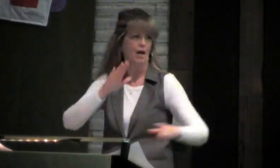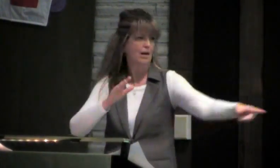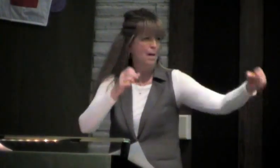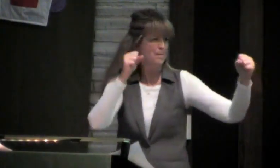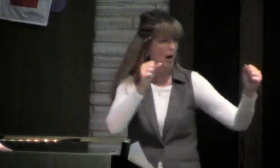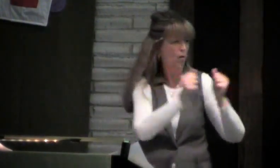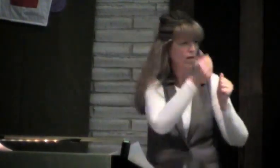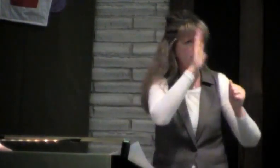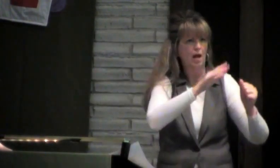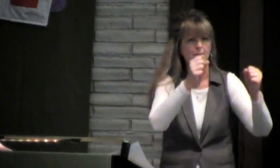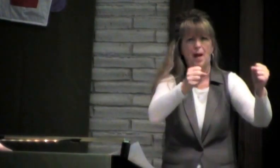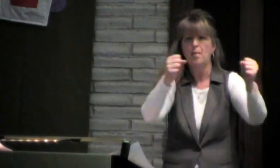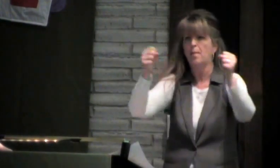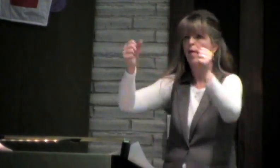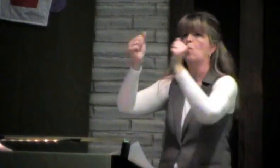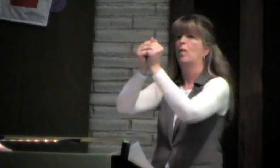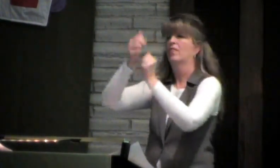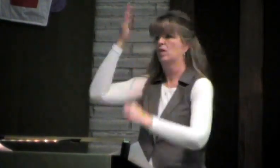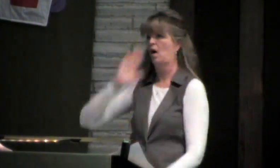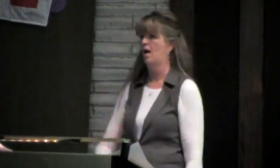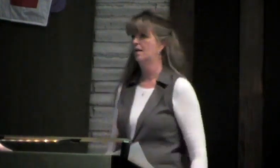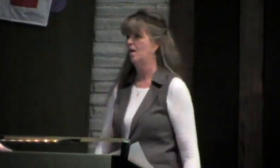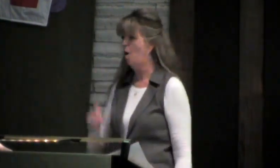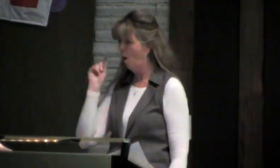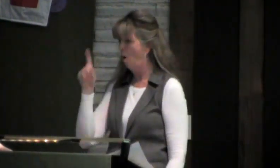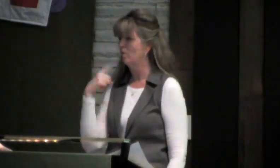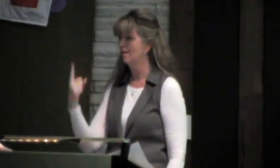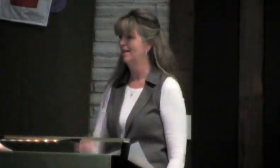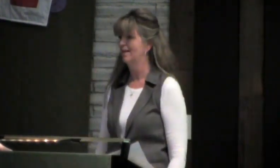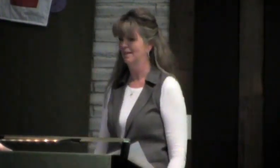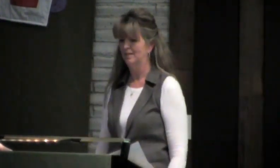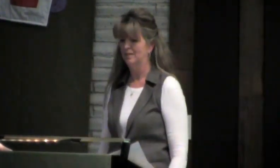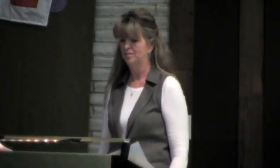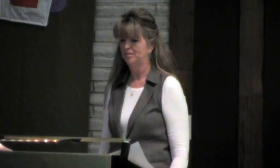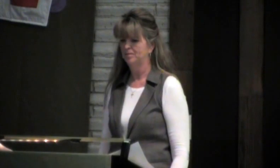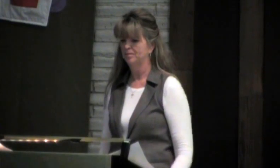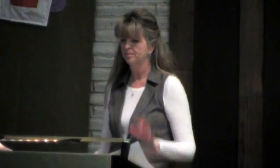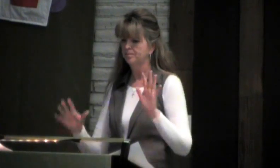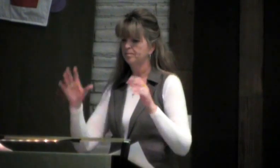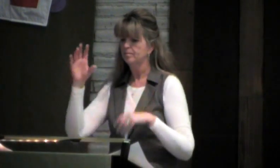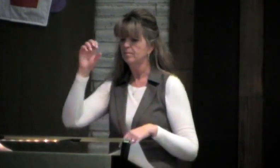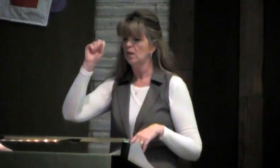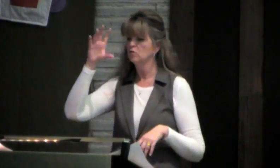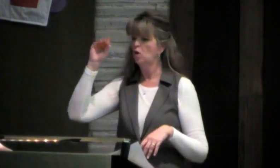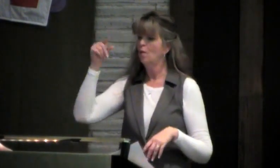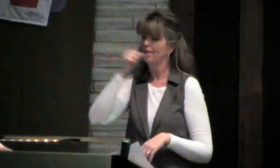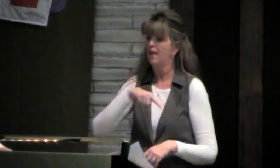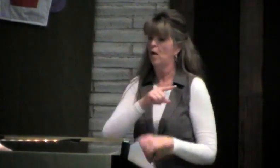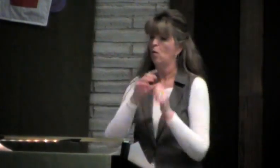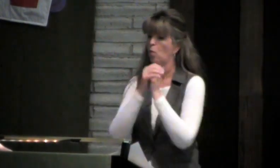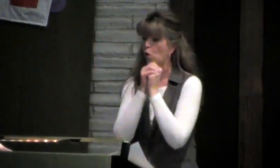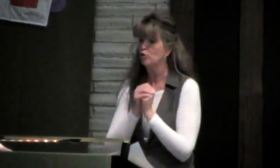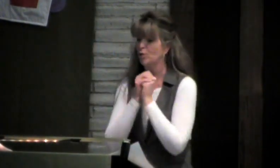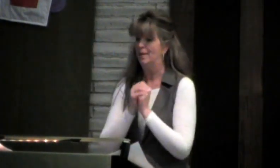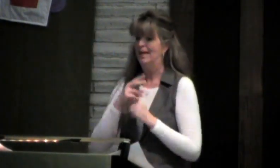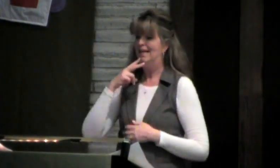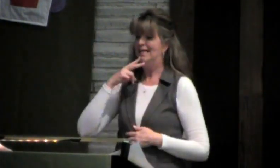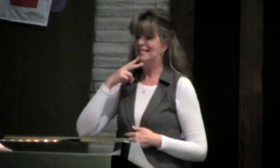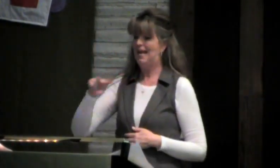representation has power. It's only God who has the power. These accoutrements are just to lead us to